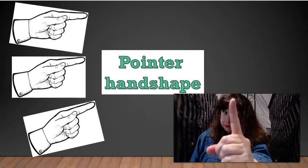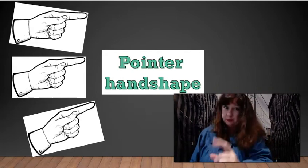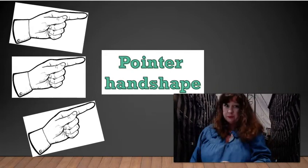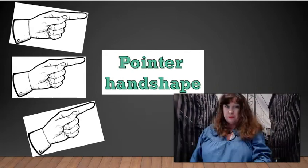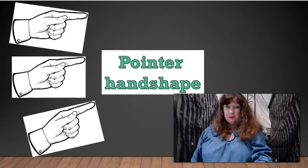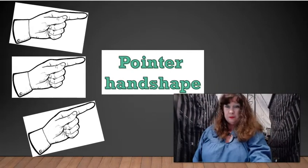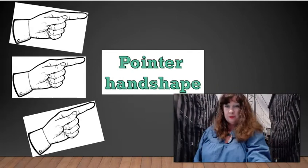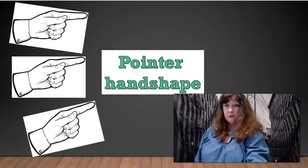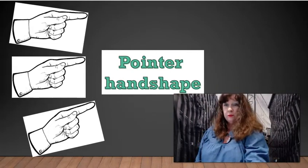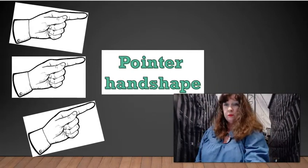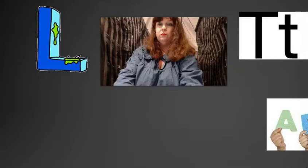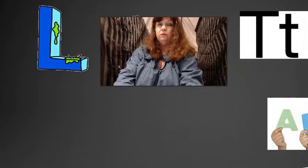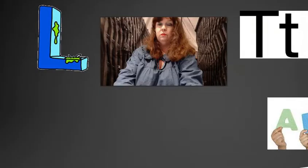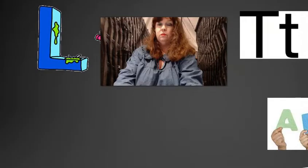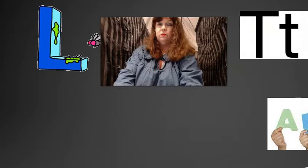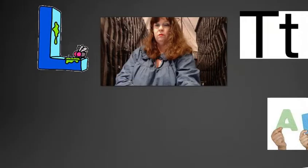pointer.